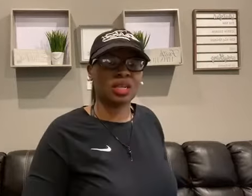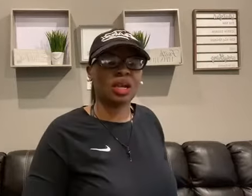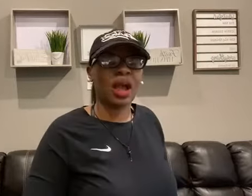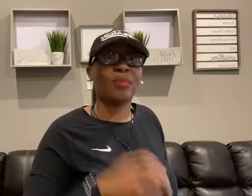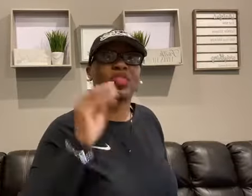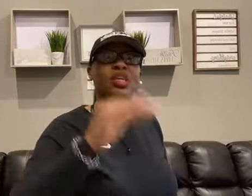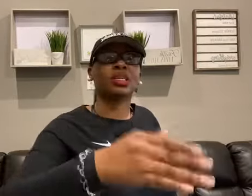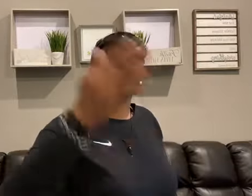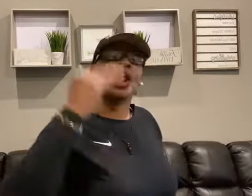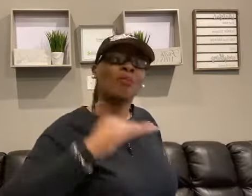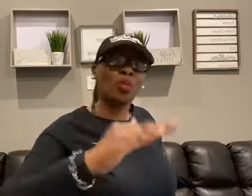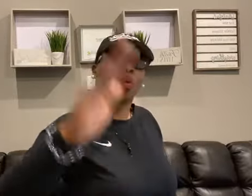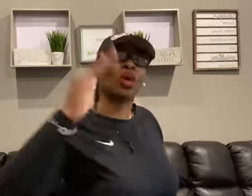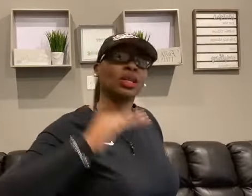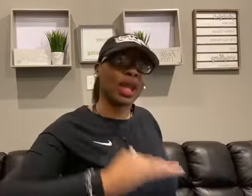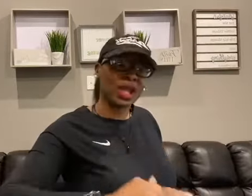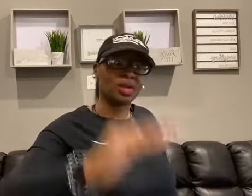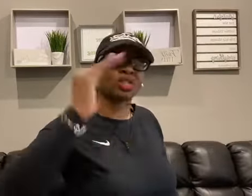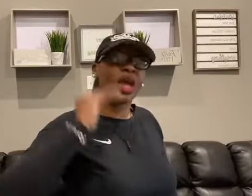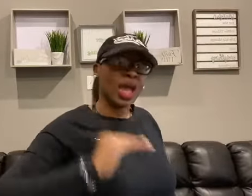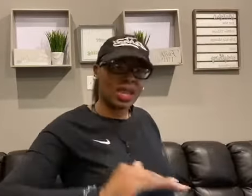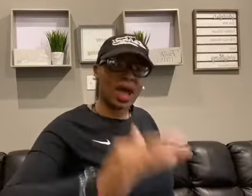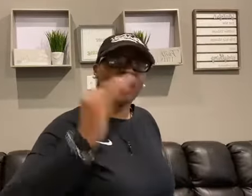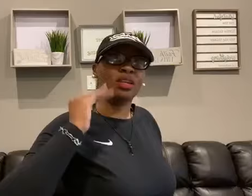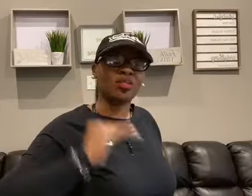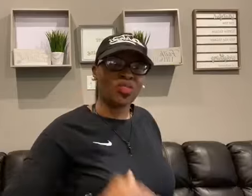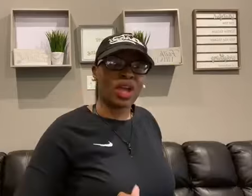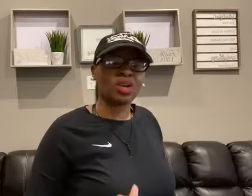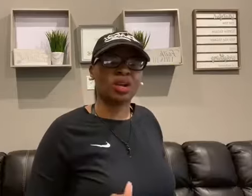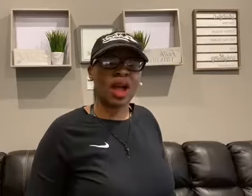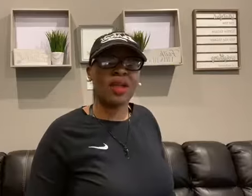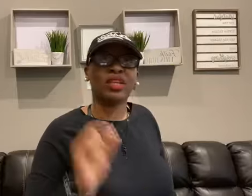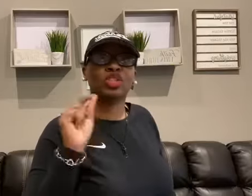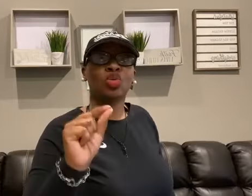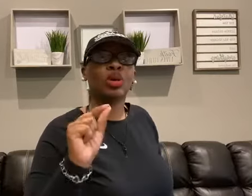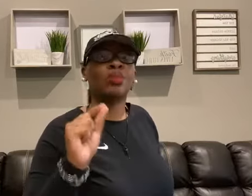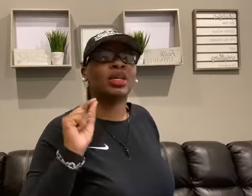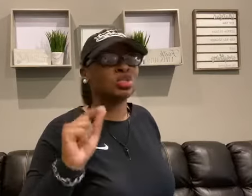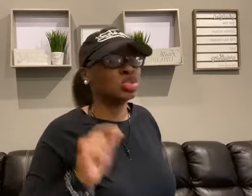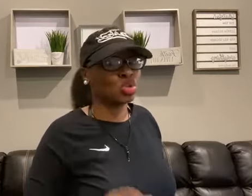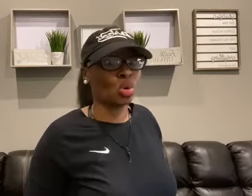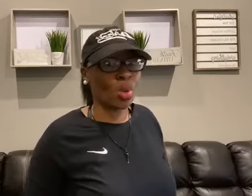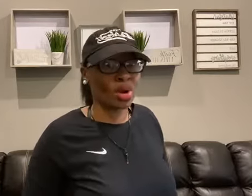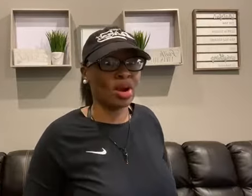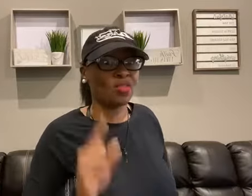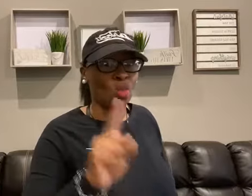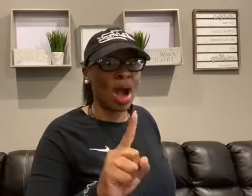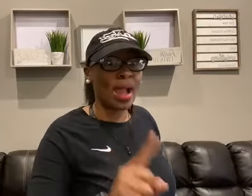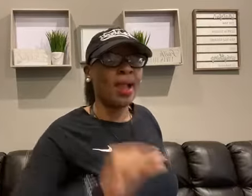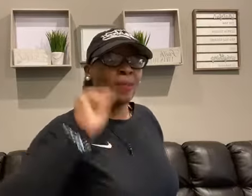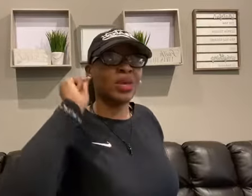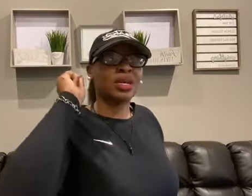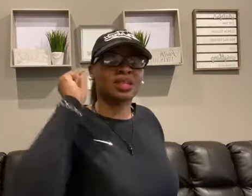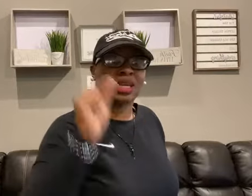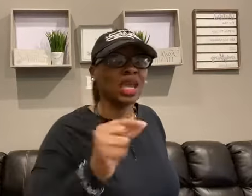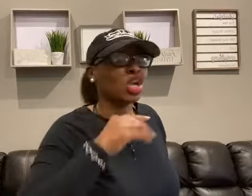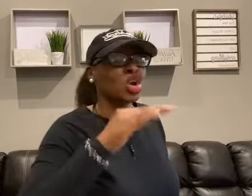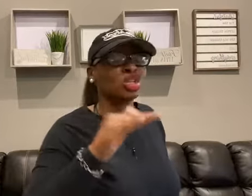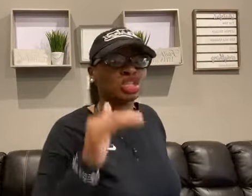into the client, but there's a couple more layers in identifying your client that you want to make sure that you're aware of. Why? Because again, your